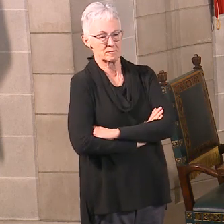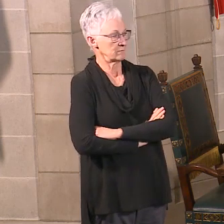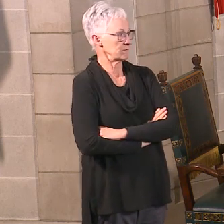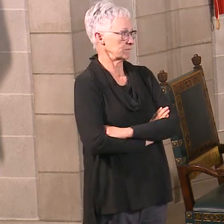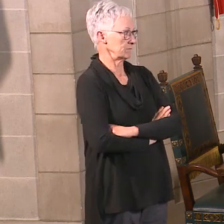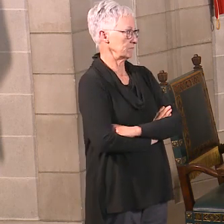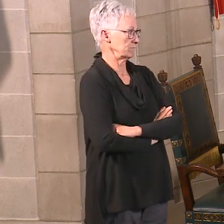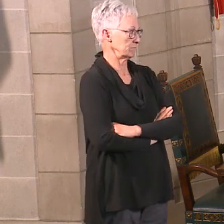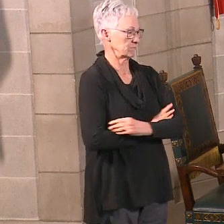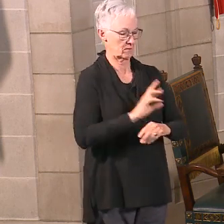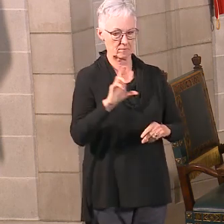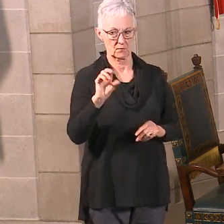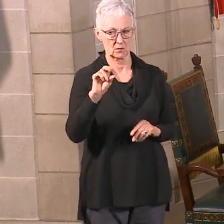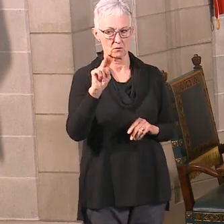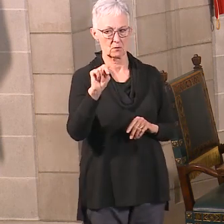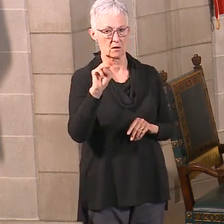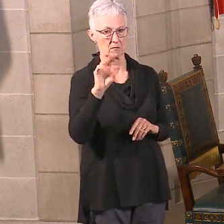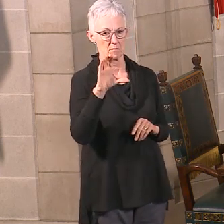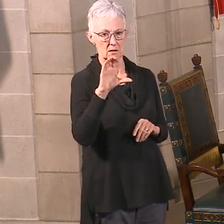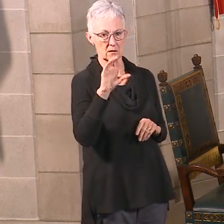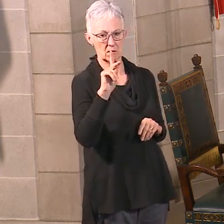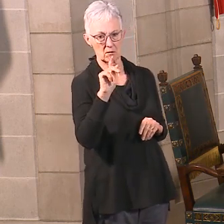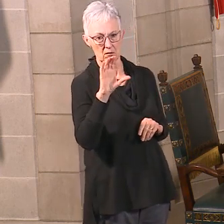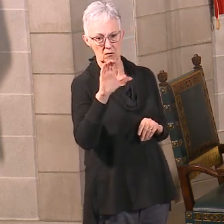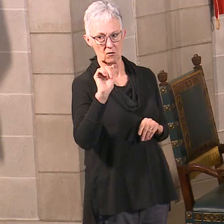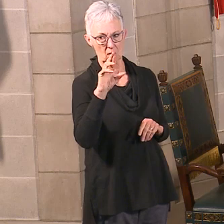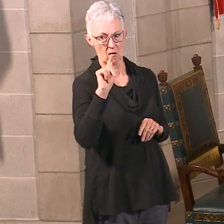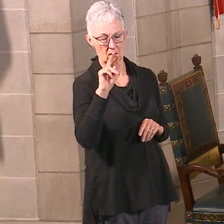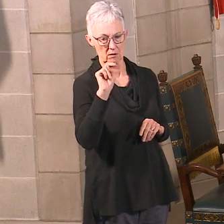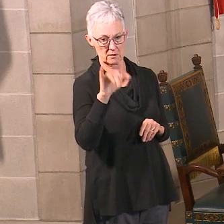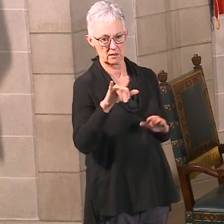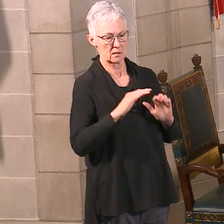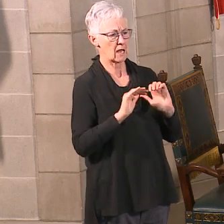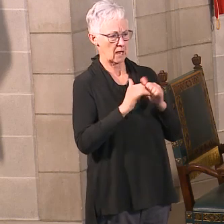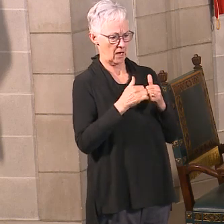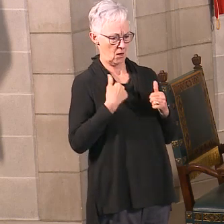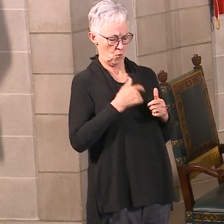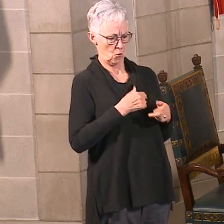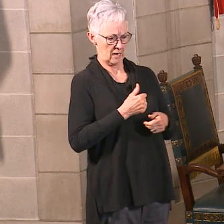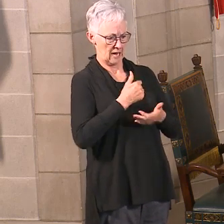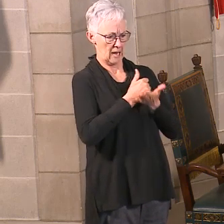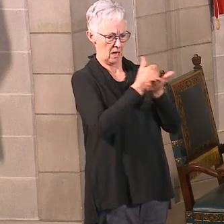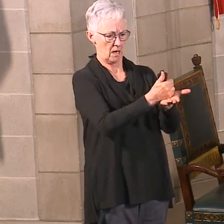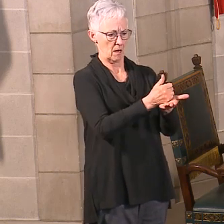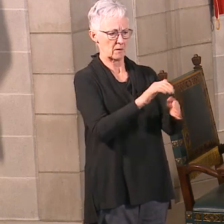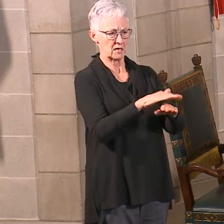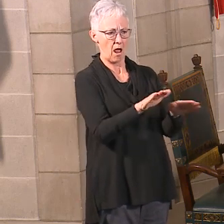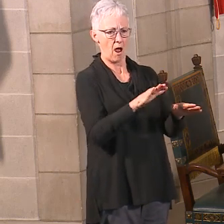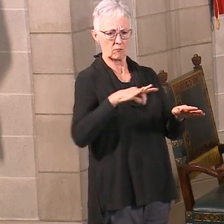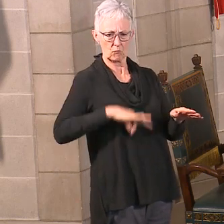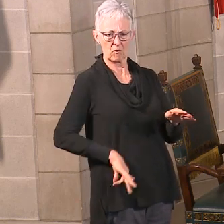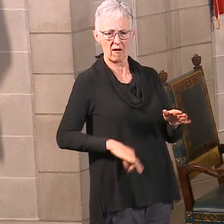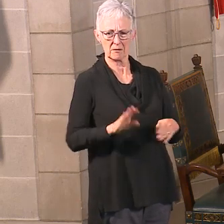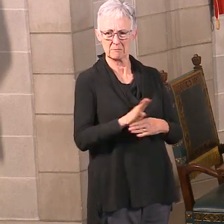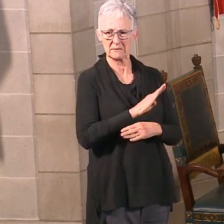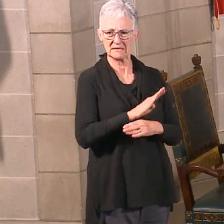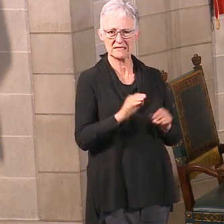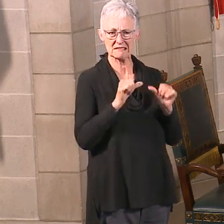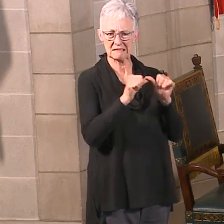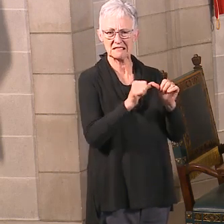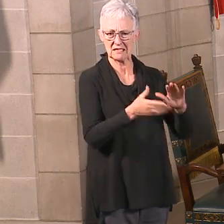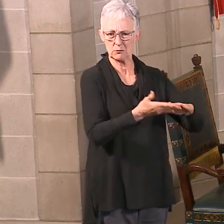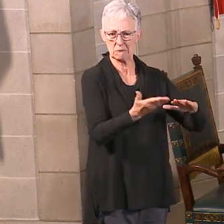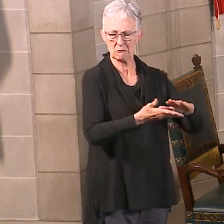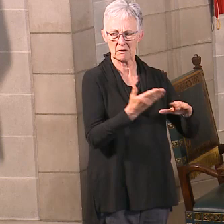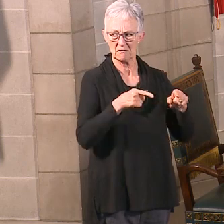From Rob McCartney at KMTV, what can the state do to help nonprofits trying to stay alive during this pandemic? Well, we've